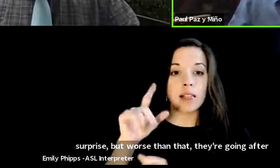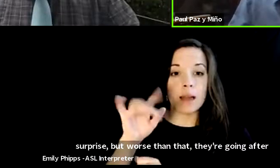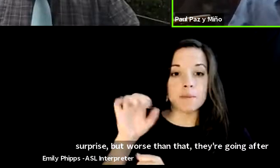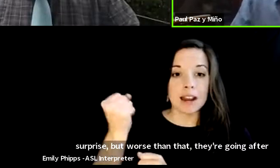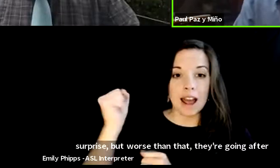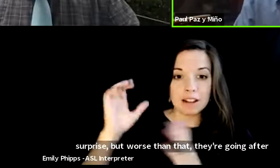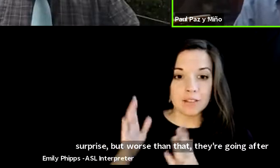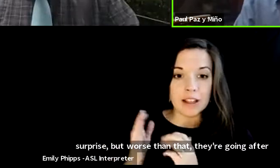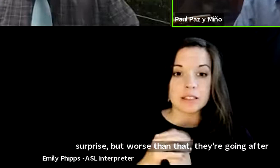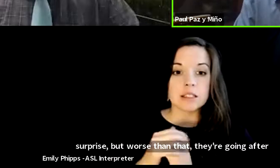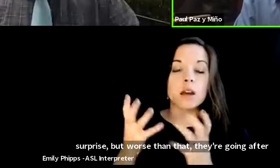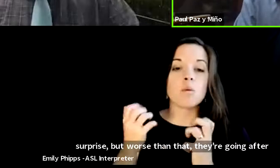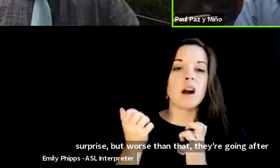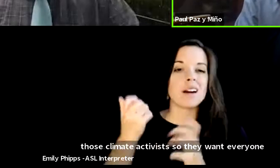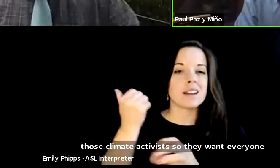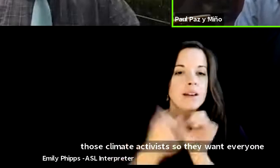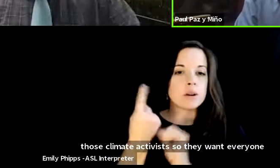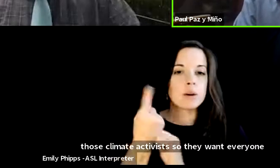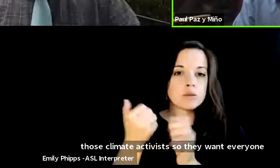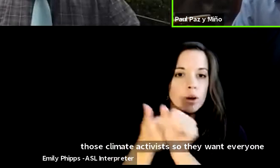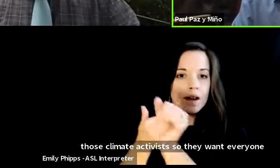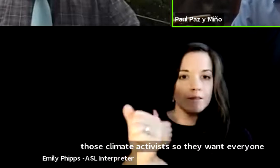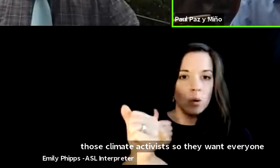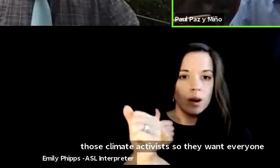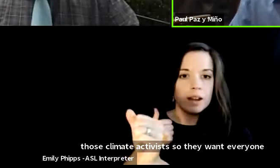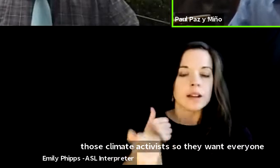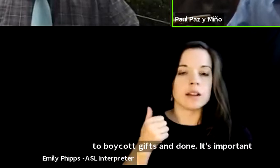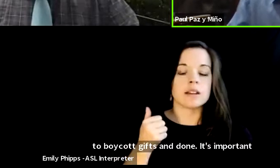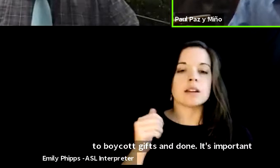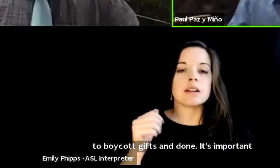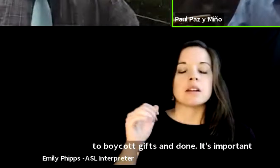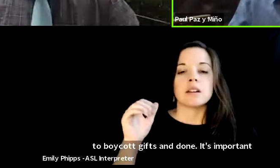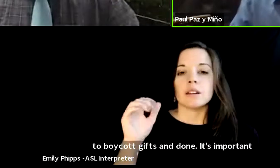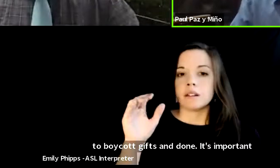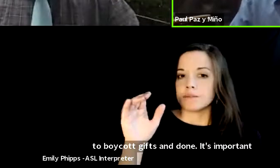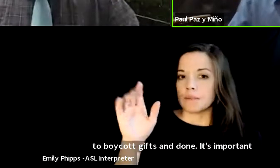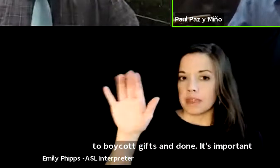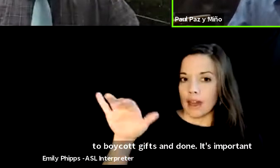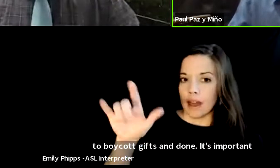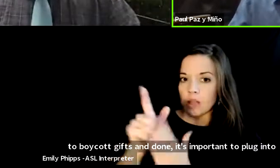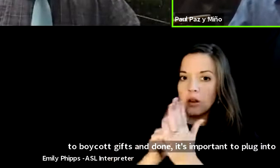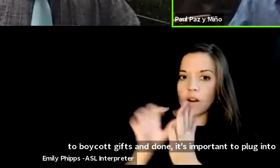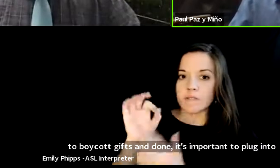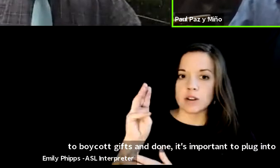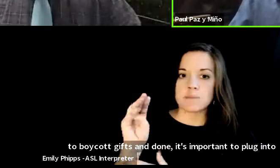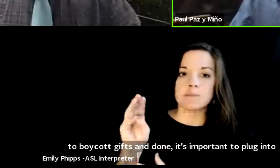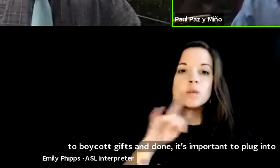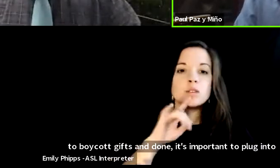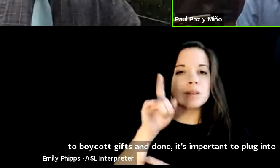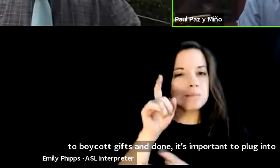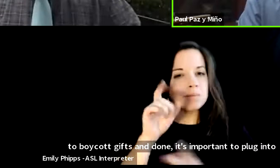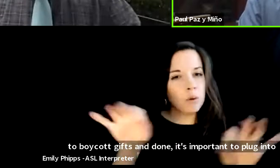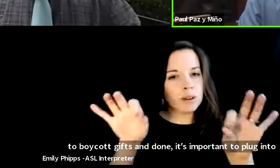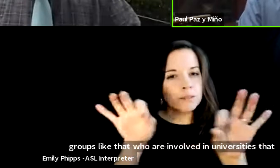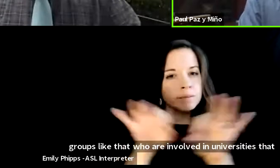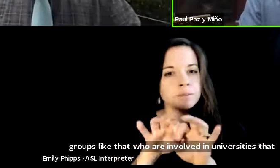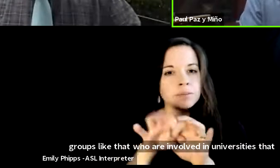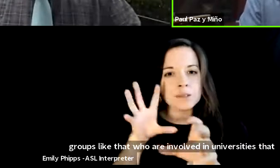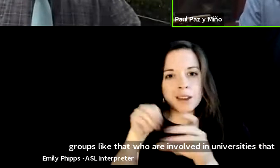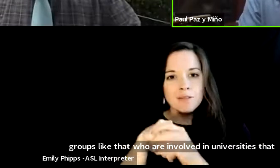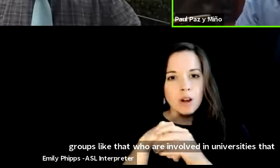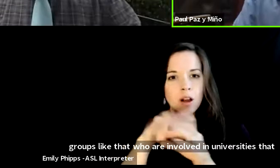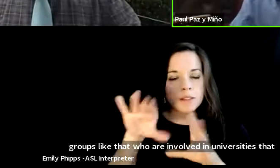want everyone to boycott gibson dunn it's important to plug into groups like that who are involved in universities universities that are studying